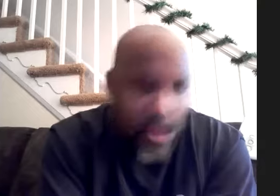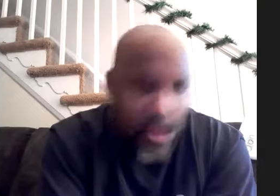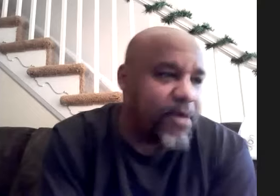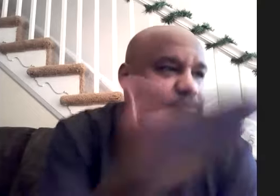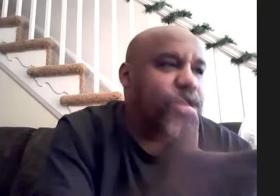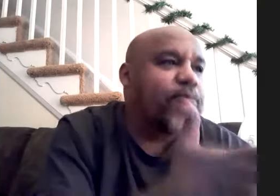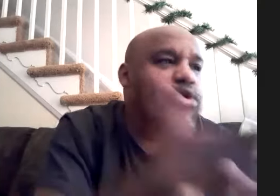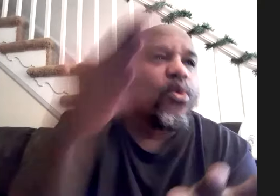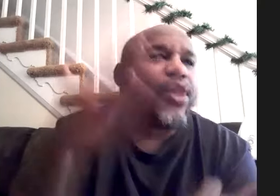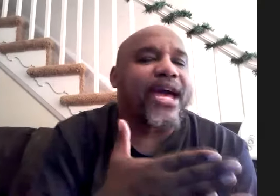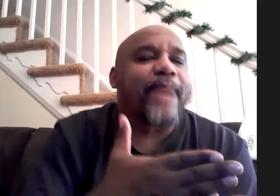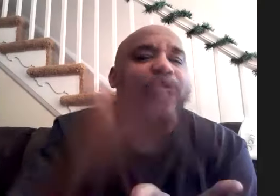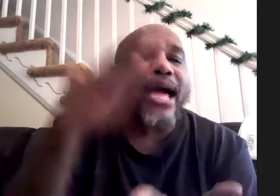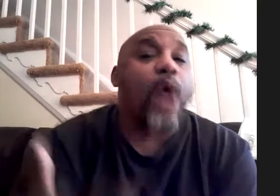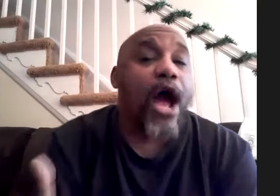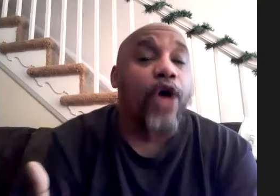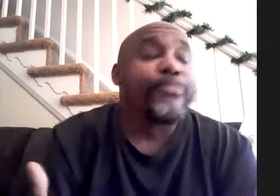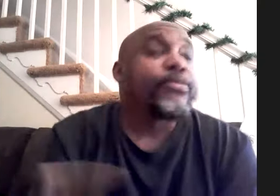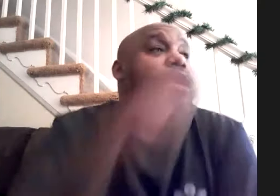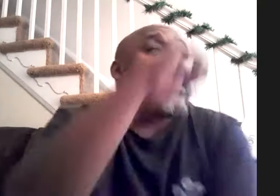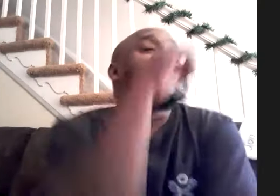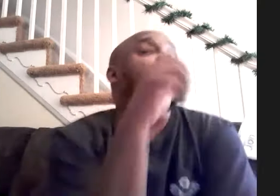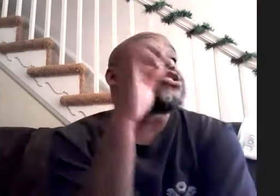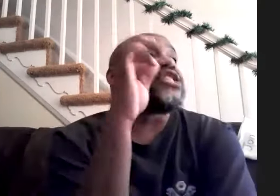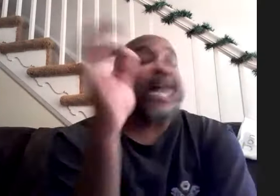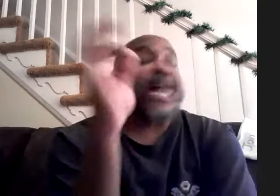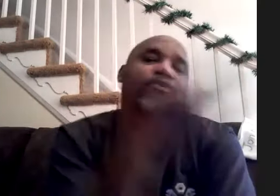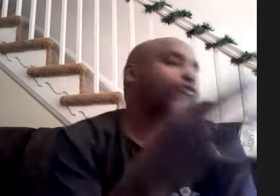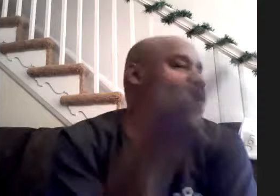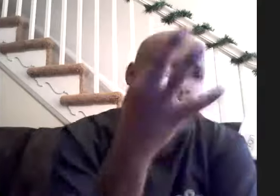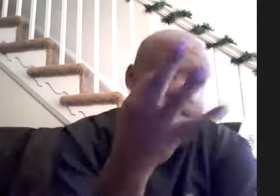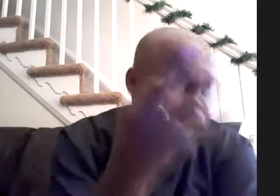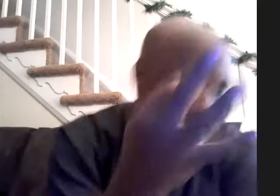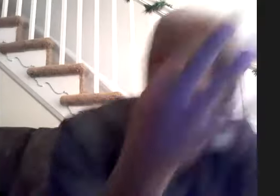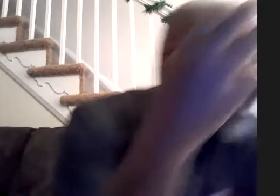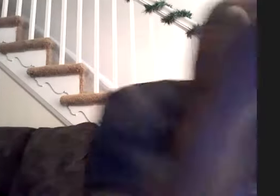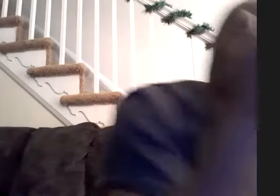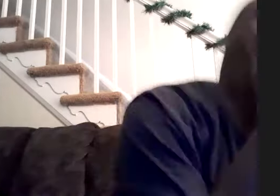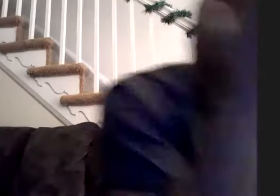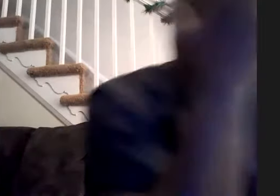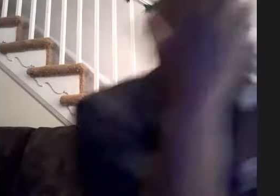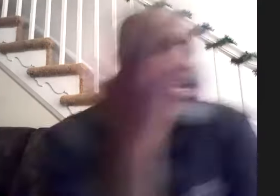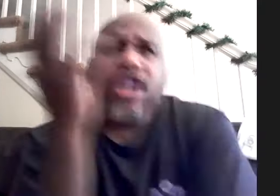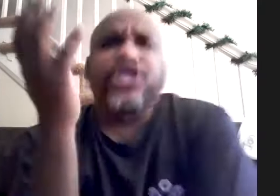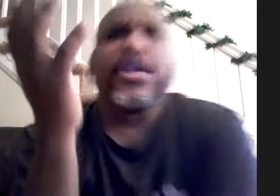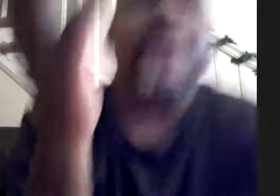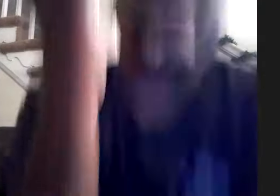have to be able to play more than one thing and play it well and it was interesting i got i'm gonna reference him again because i played a country gig about